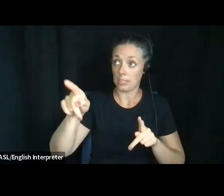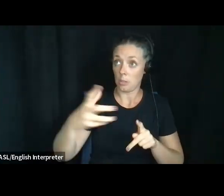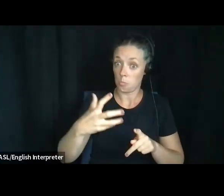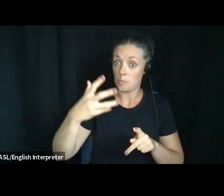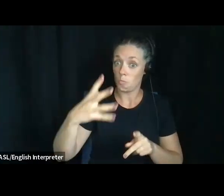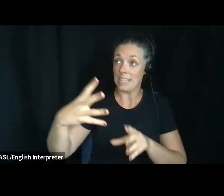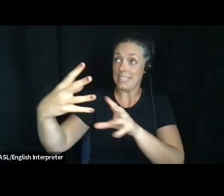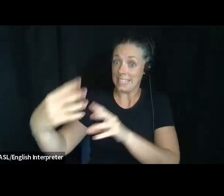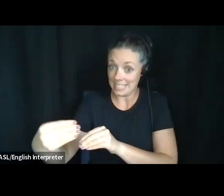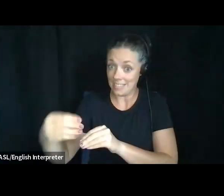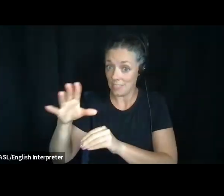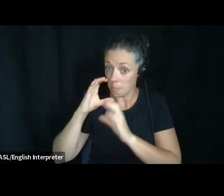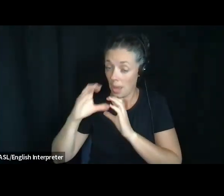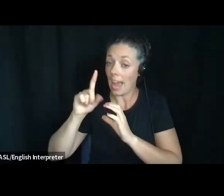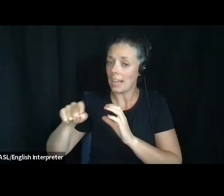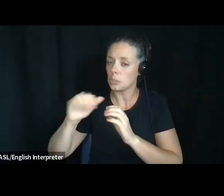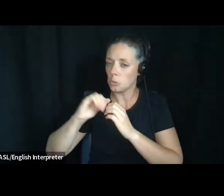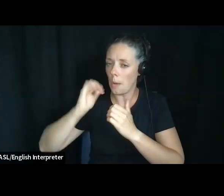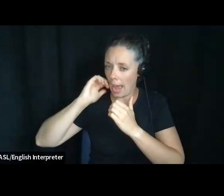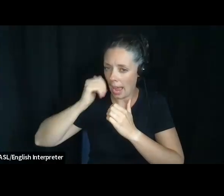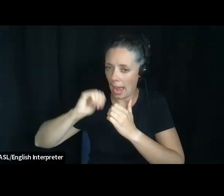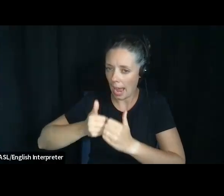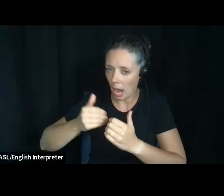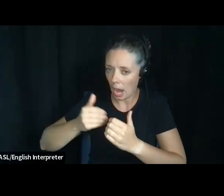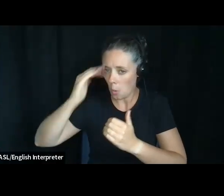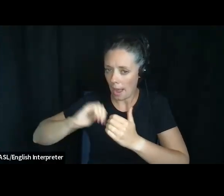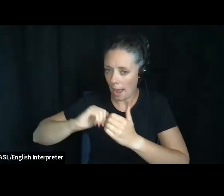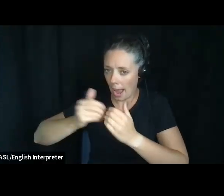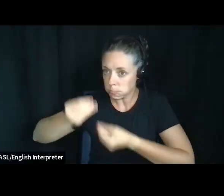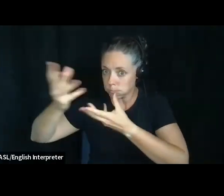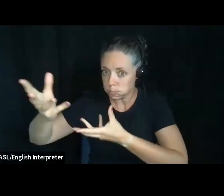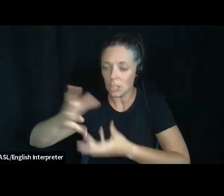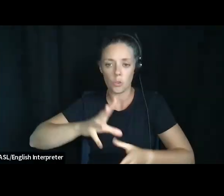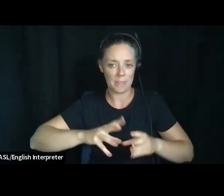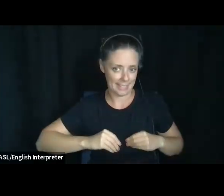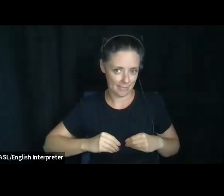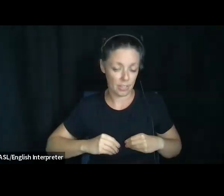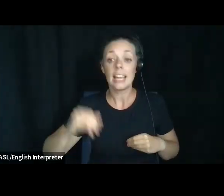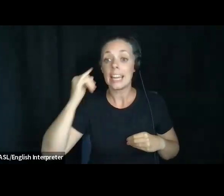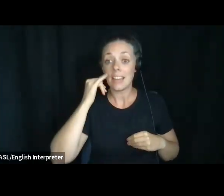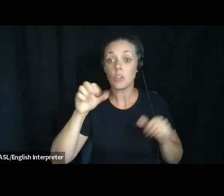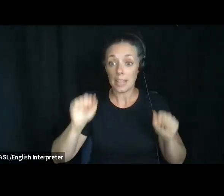understand how they communicated. If a person can do those three things, they have capacity